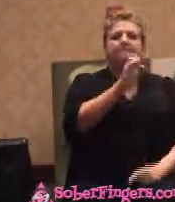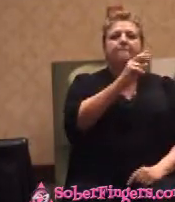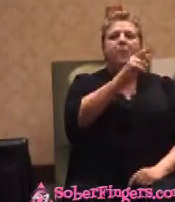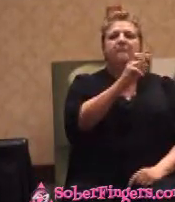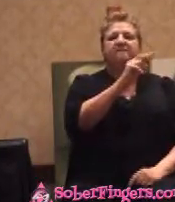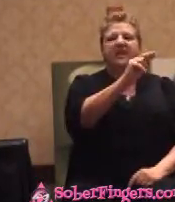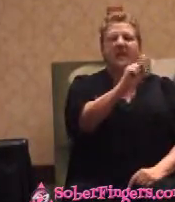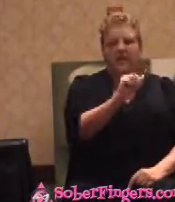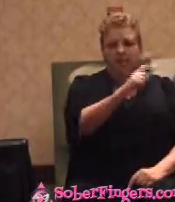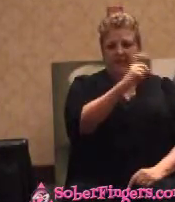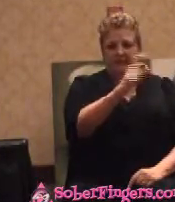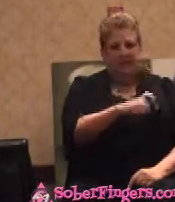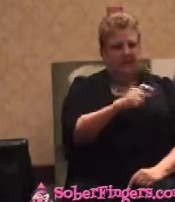a large metropolitan area.